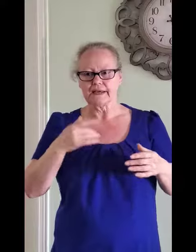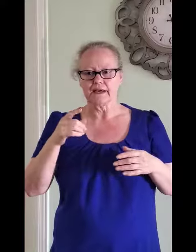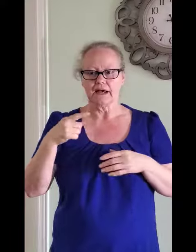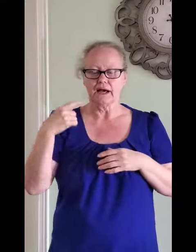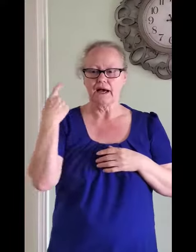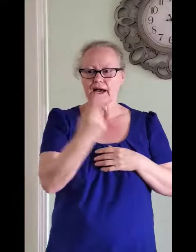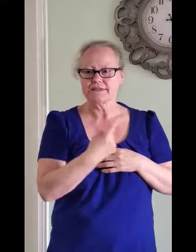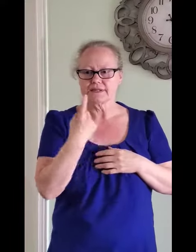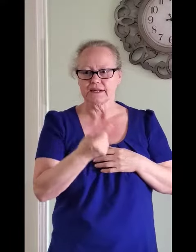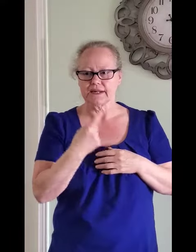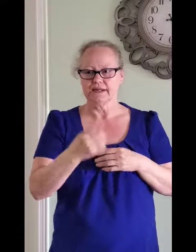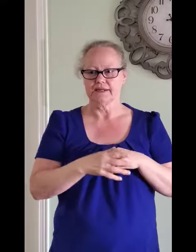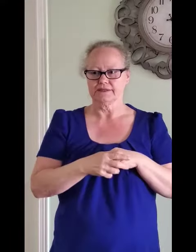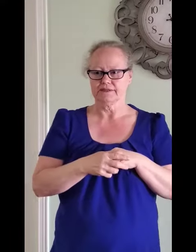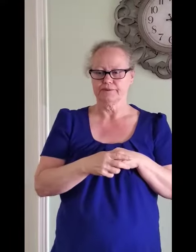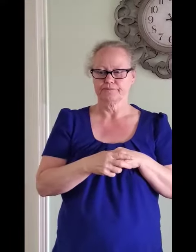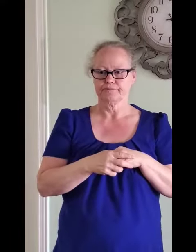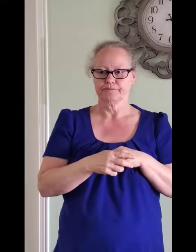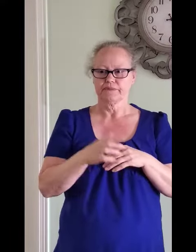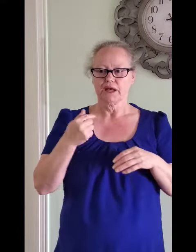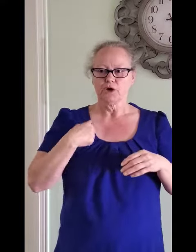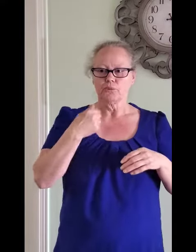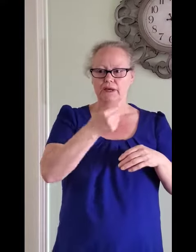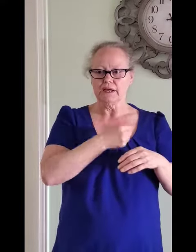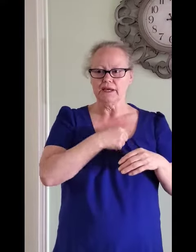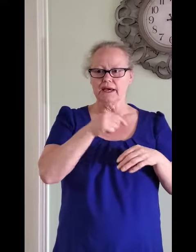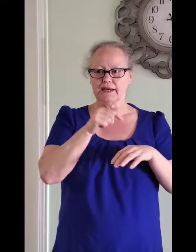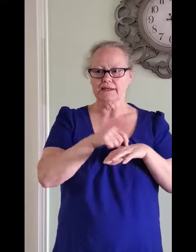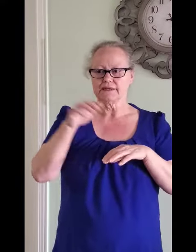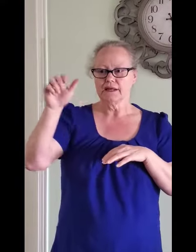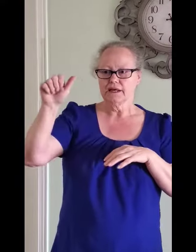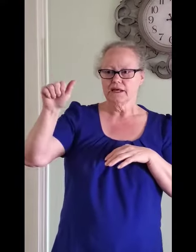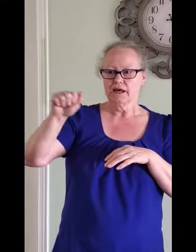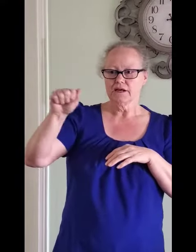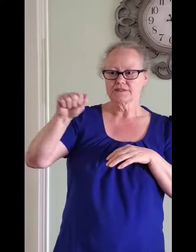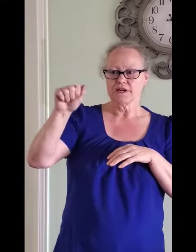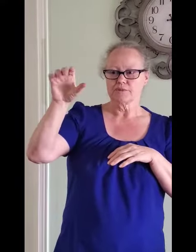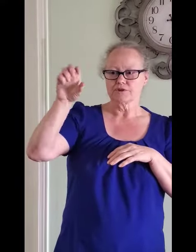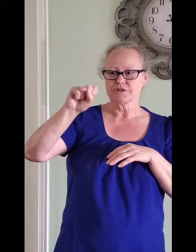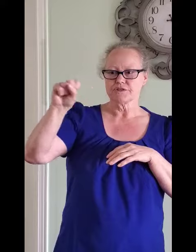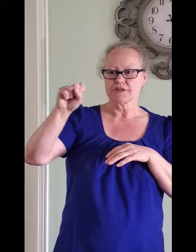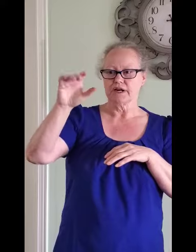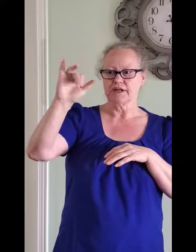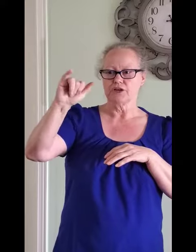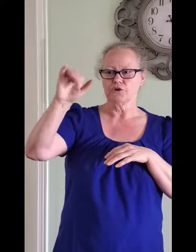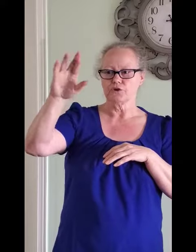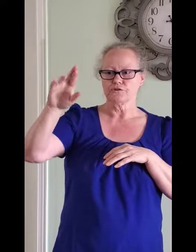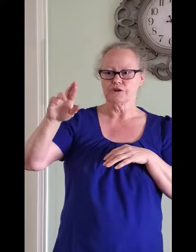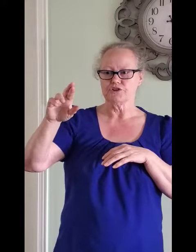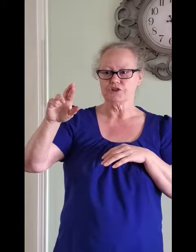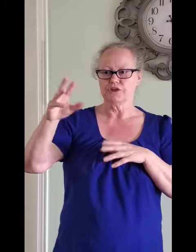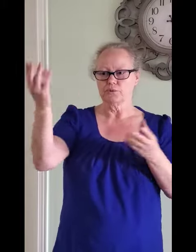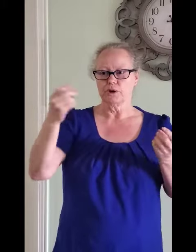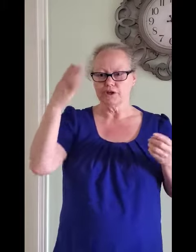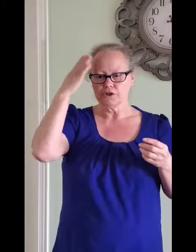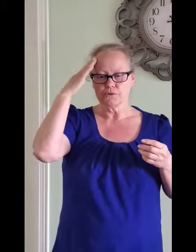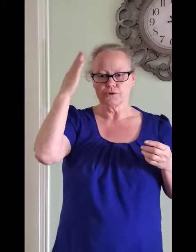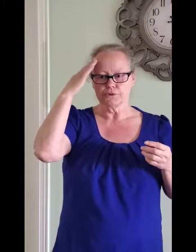isolated. We at Alzheimer's Society, York Region, want you to